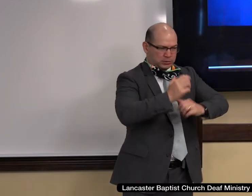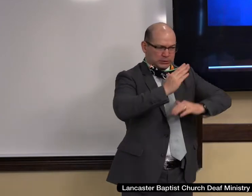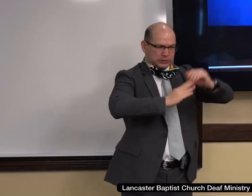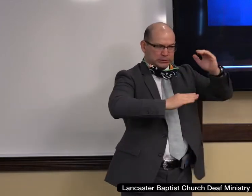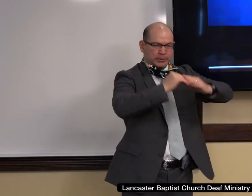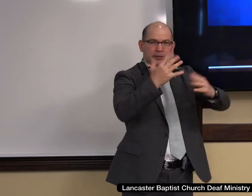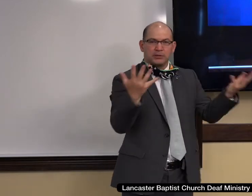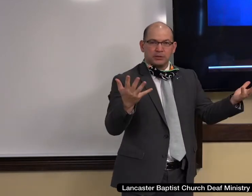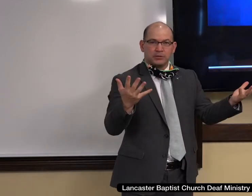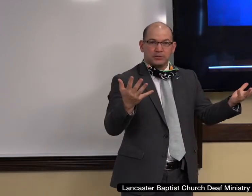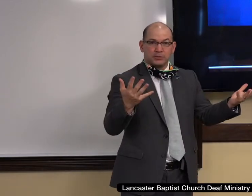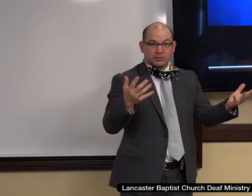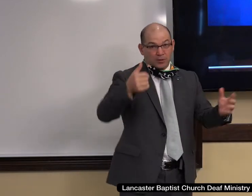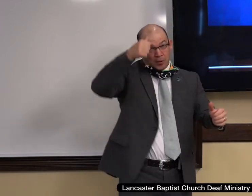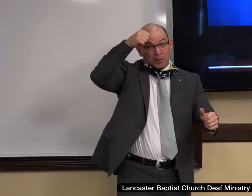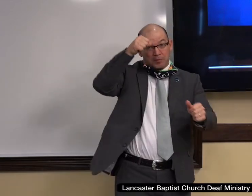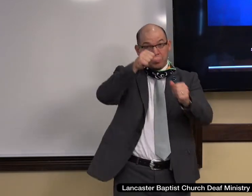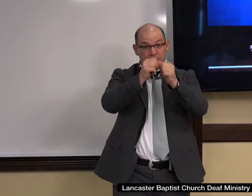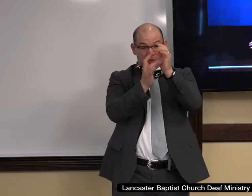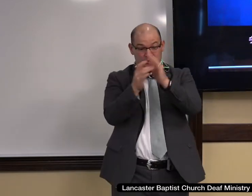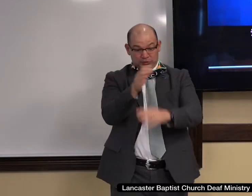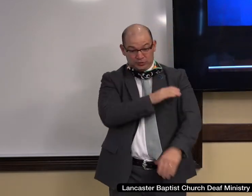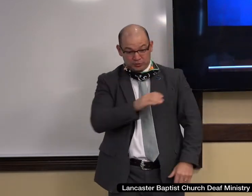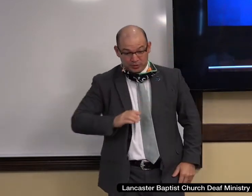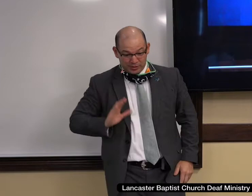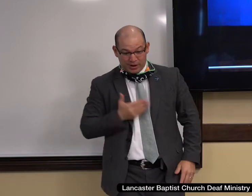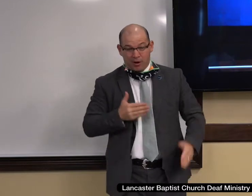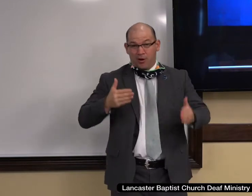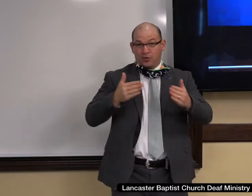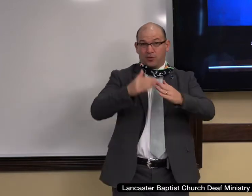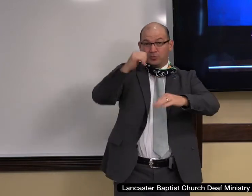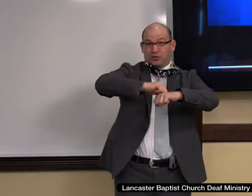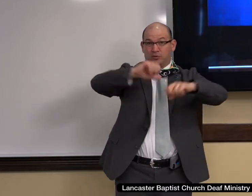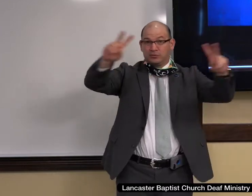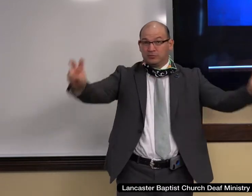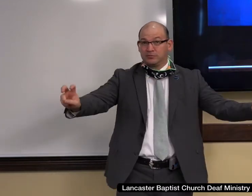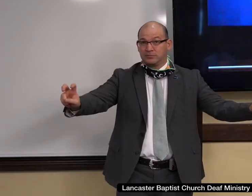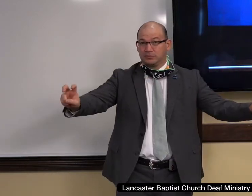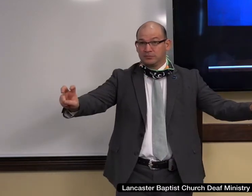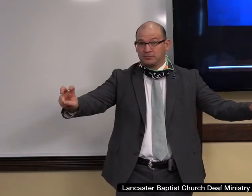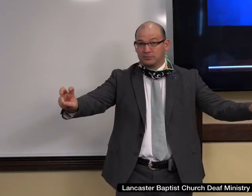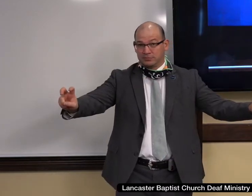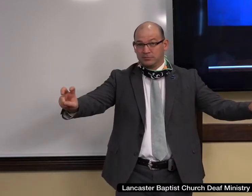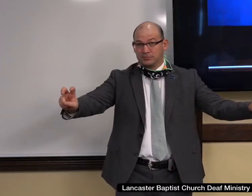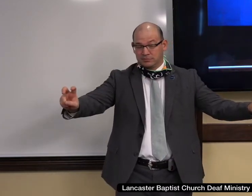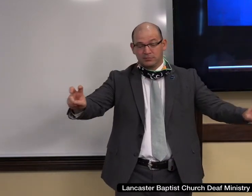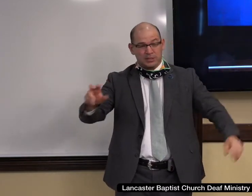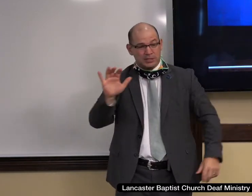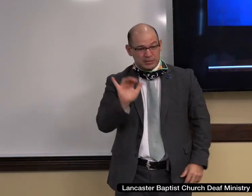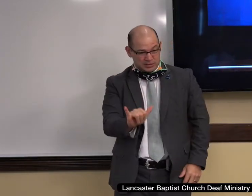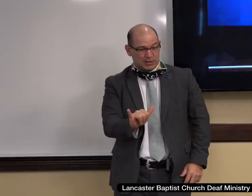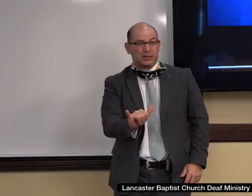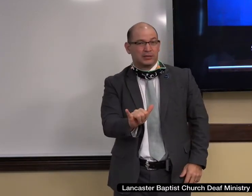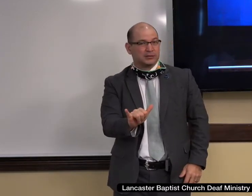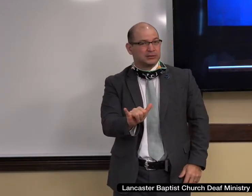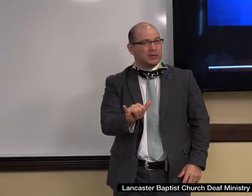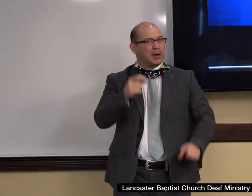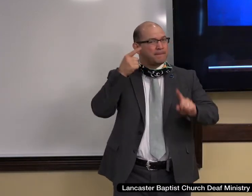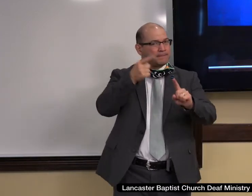Jesus Christ as our cornerstone, that is the essentiality of the integrity of the Christian faith, that Jesus Christ is